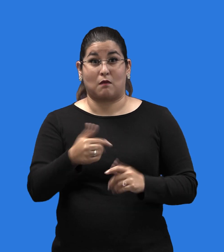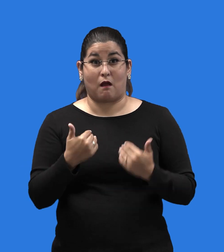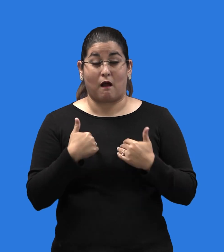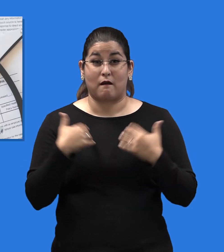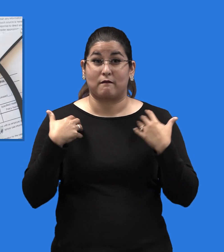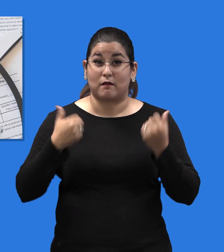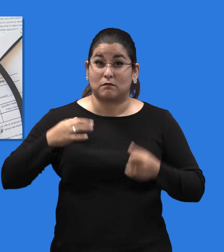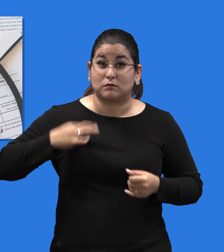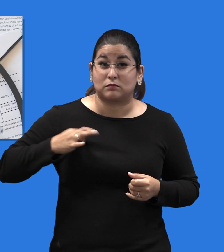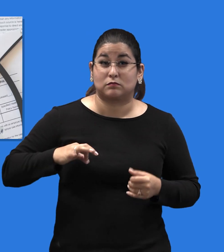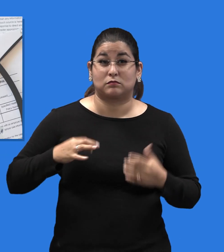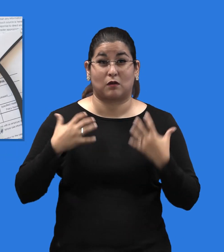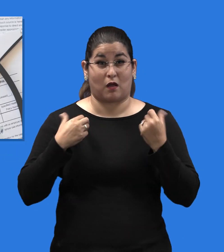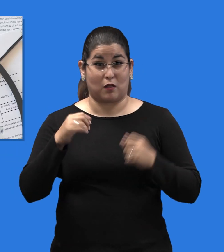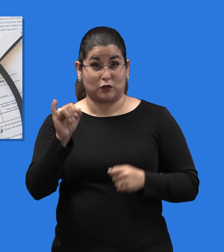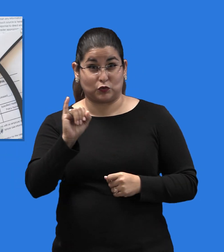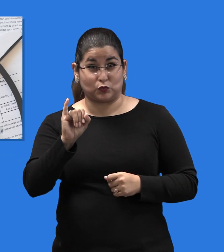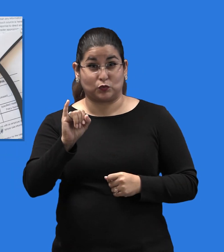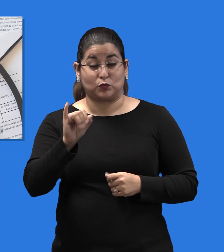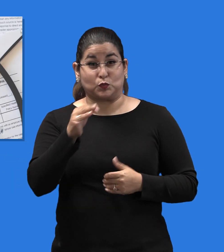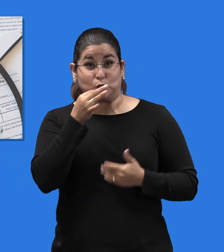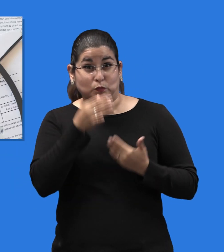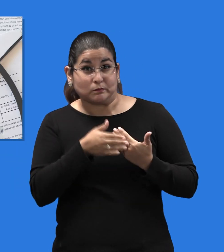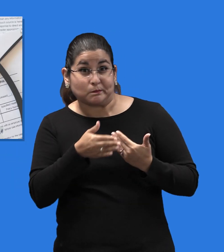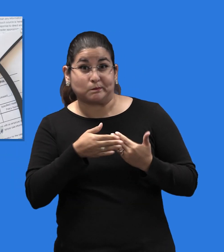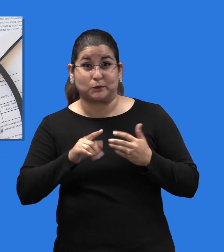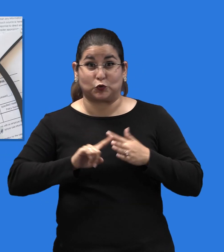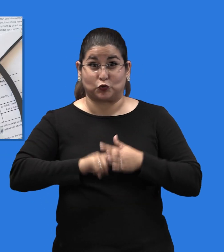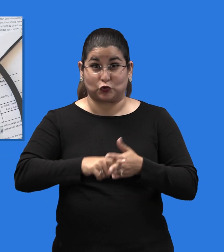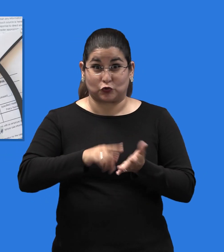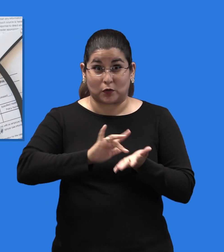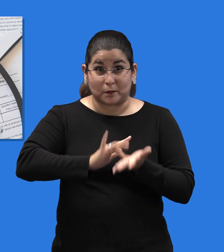The high cost of treatment remains a barrier to treatment for many people.